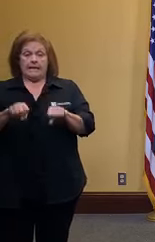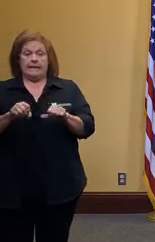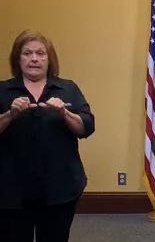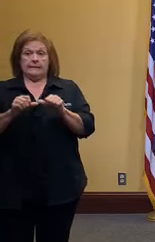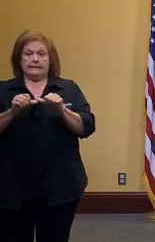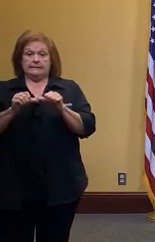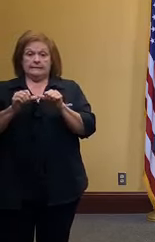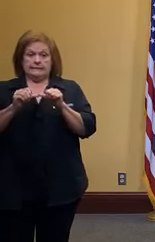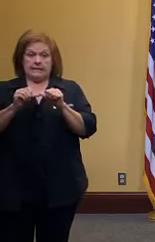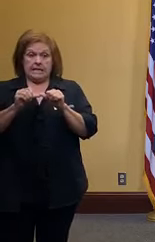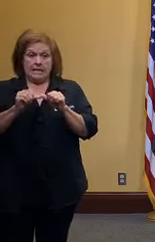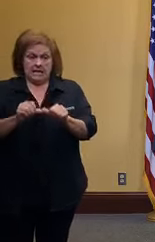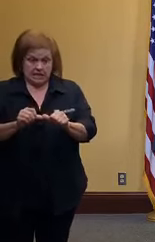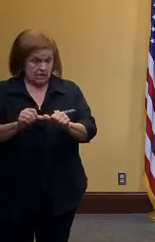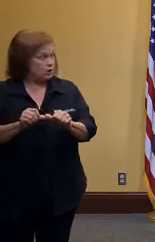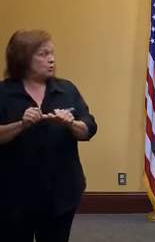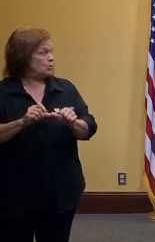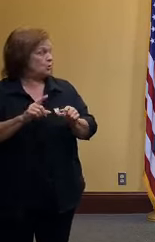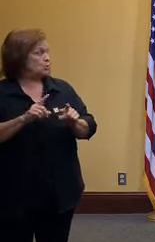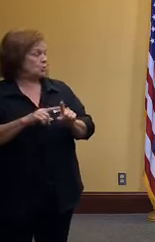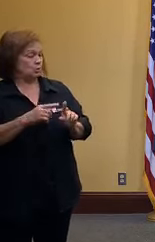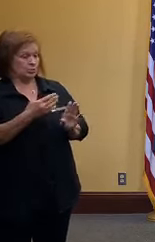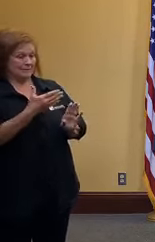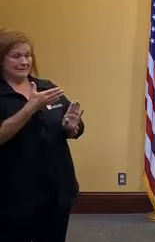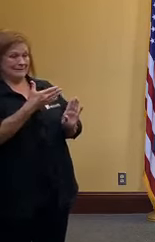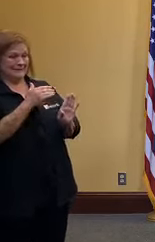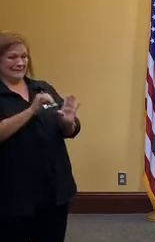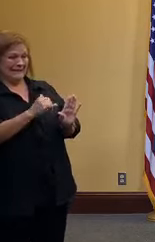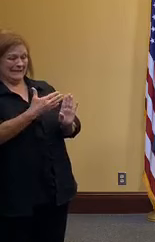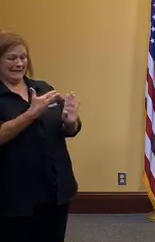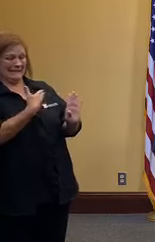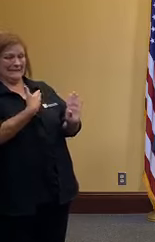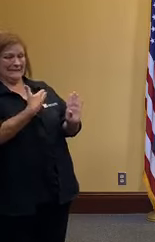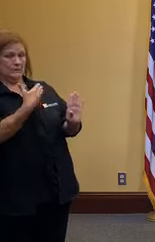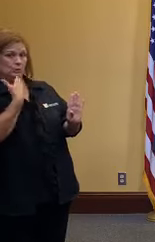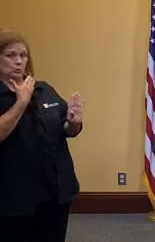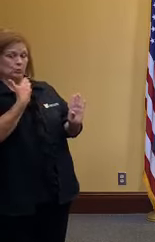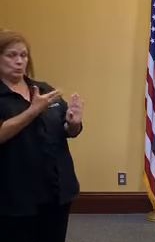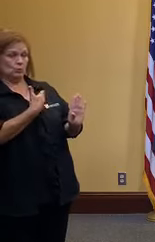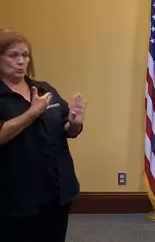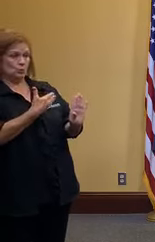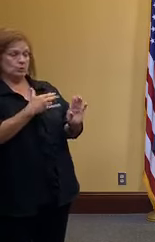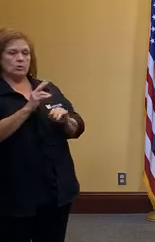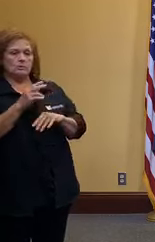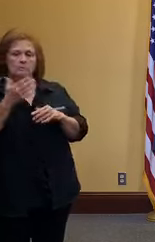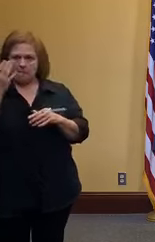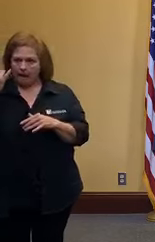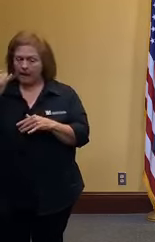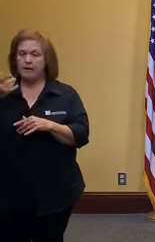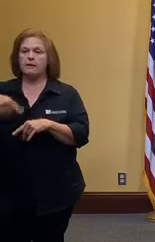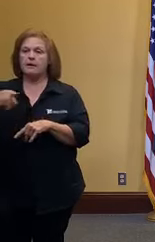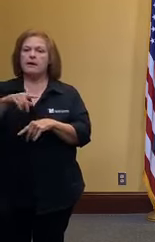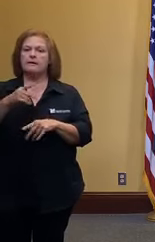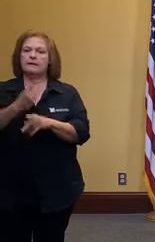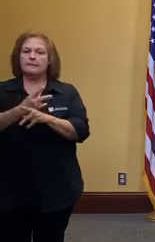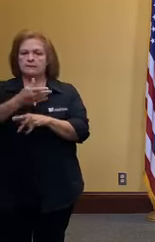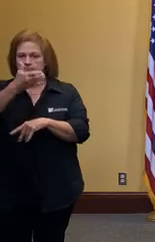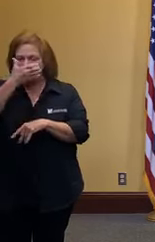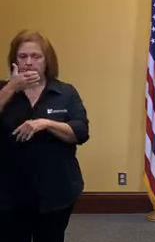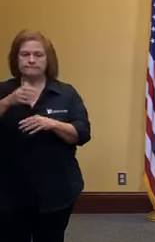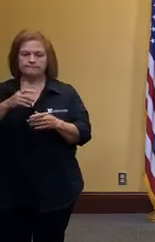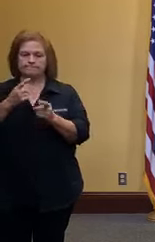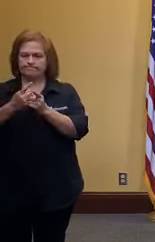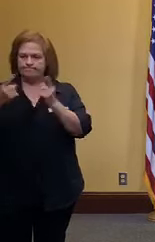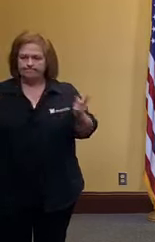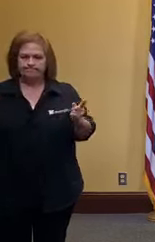to stay on this side and not that side by wearing a mask in public staying six feet away from